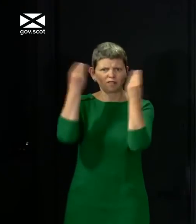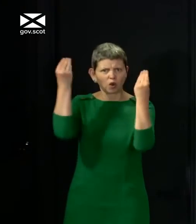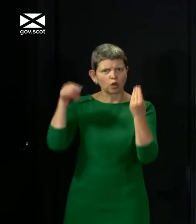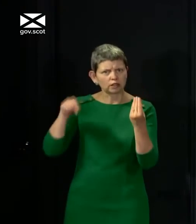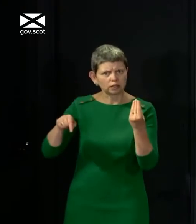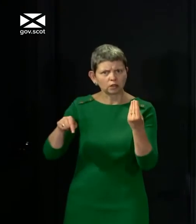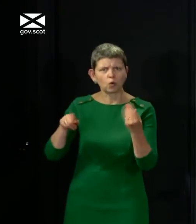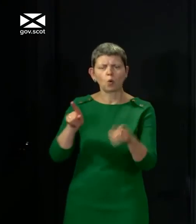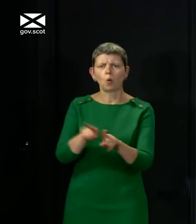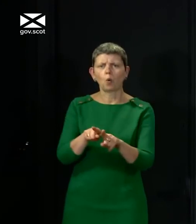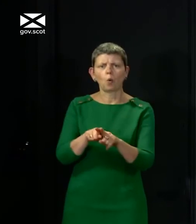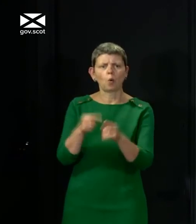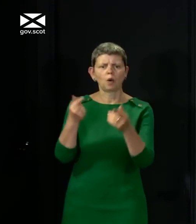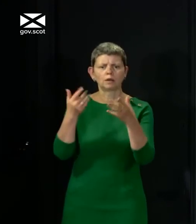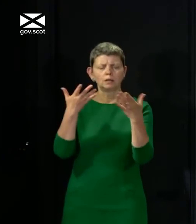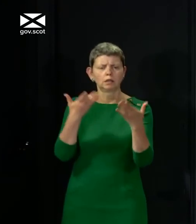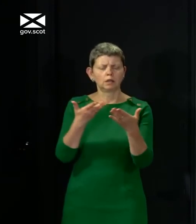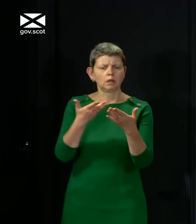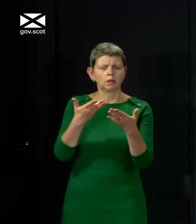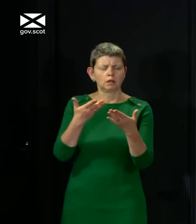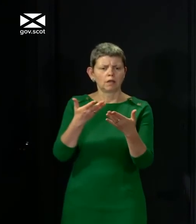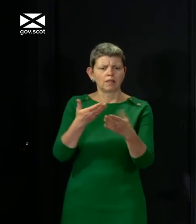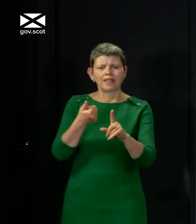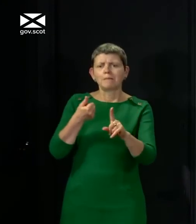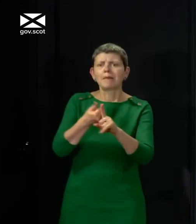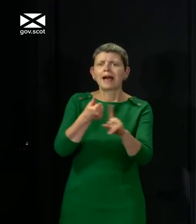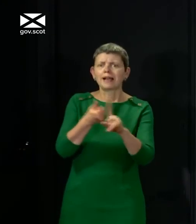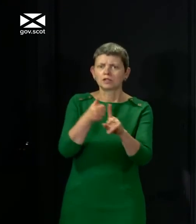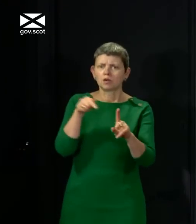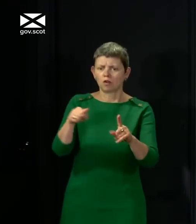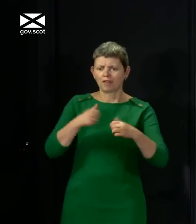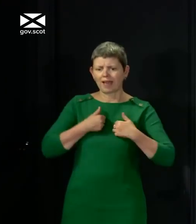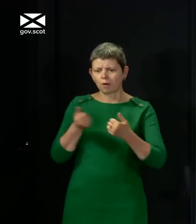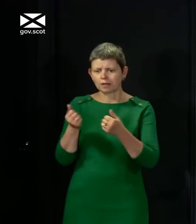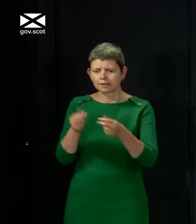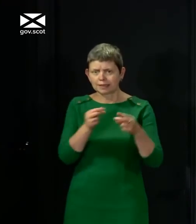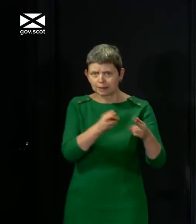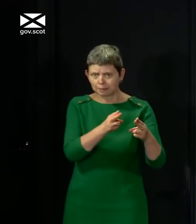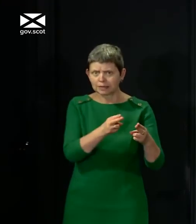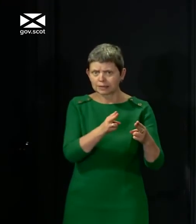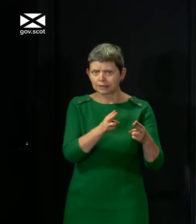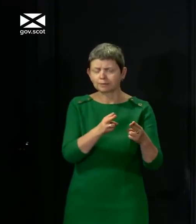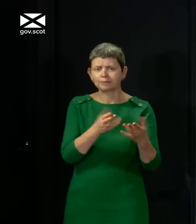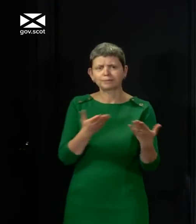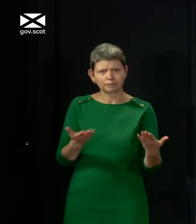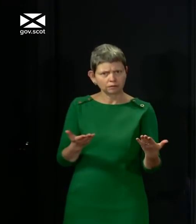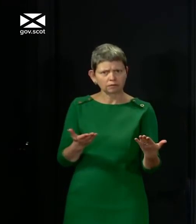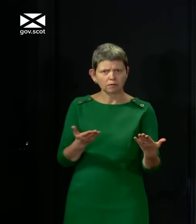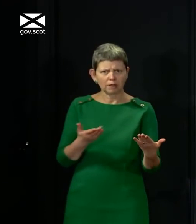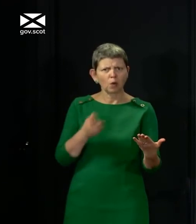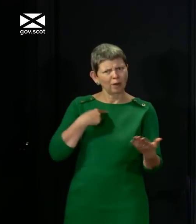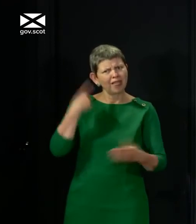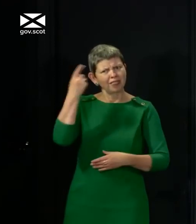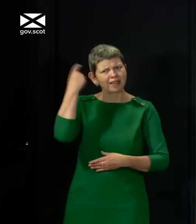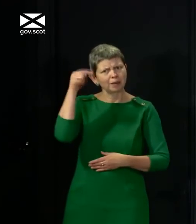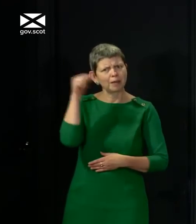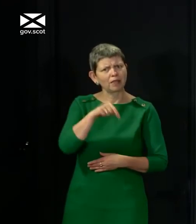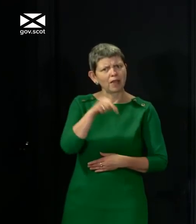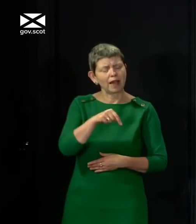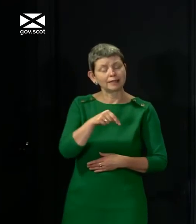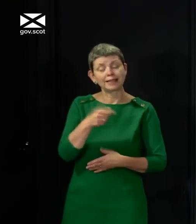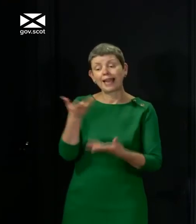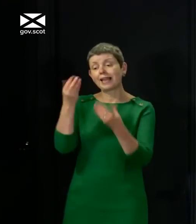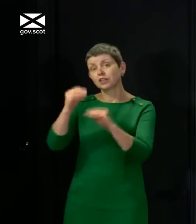take action to mitigate these impacts. I've been in other meetings all morning, so I've not caught up with the evidence to the Education